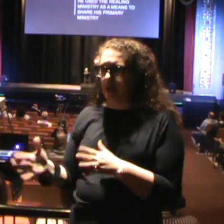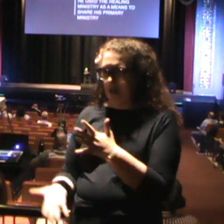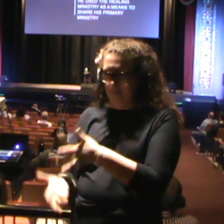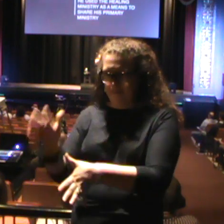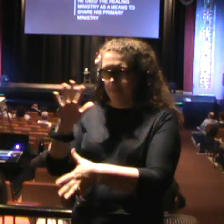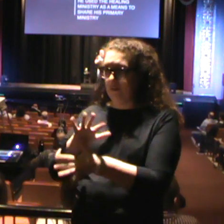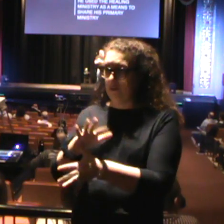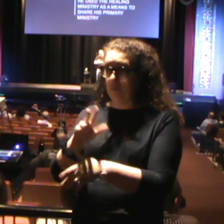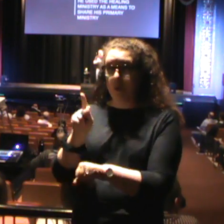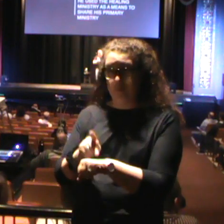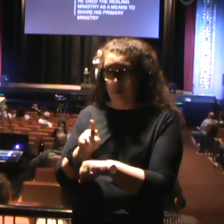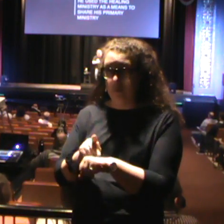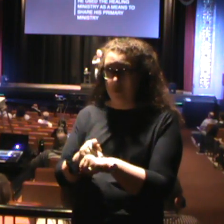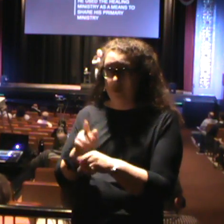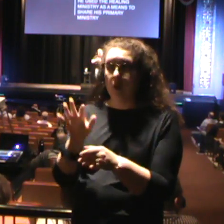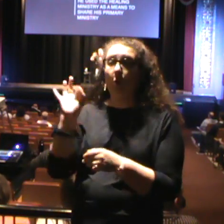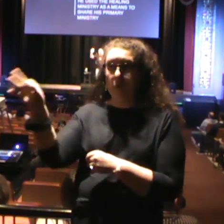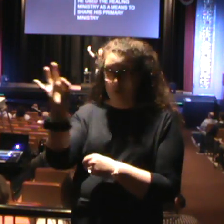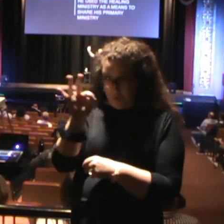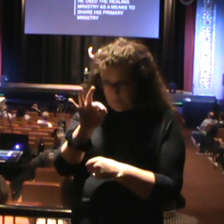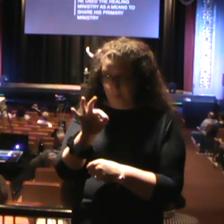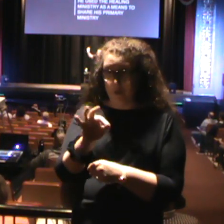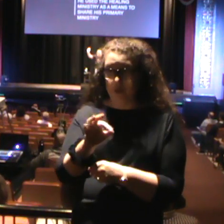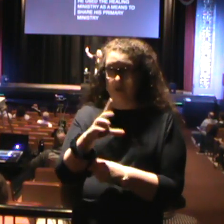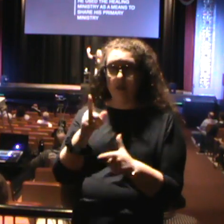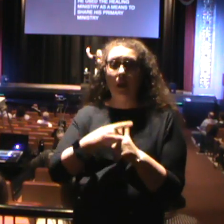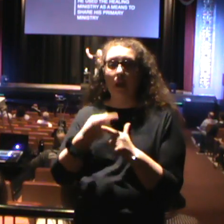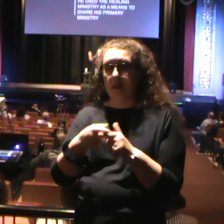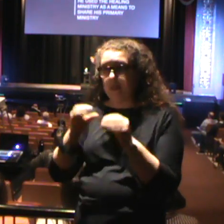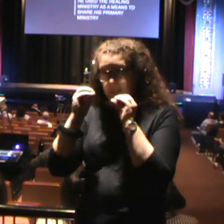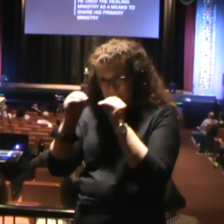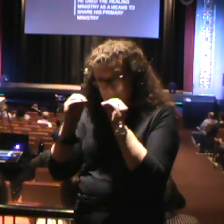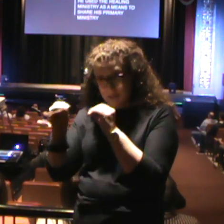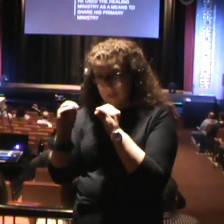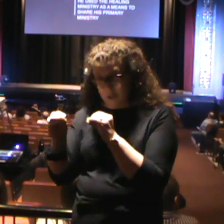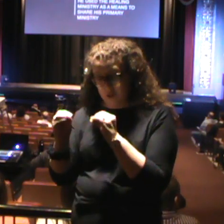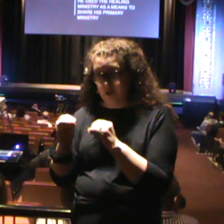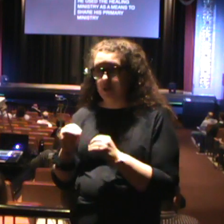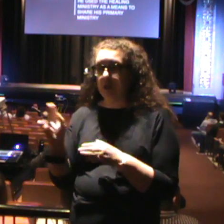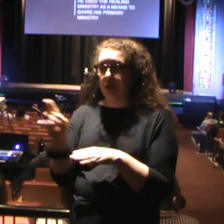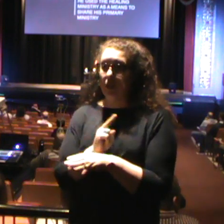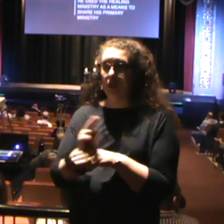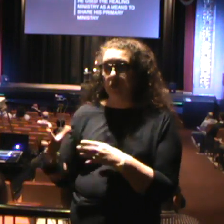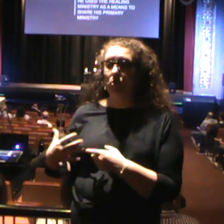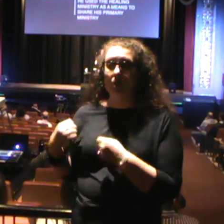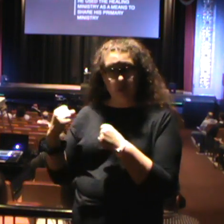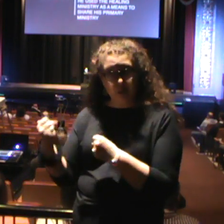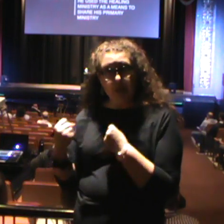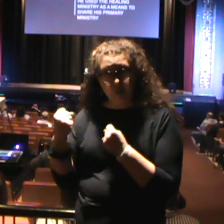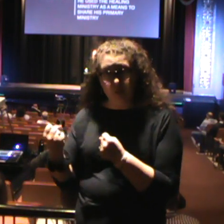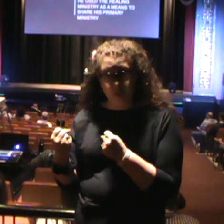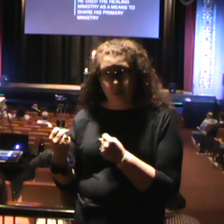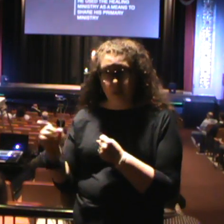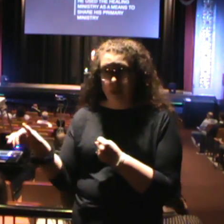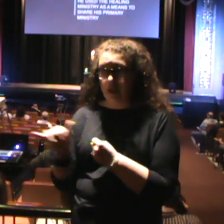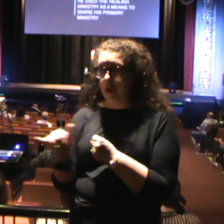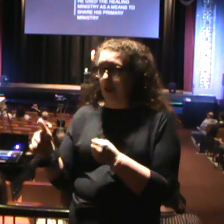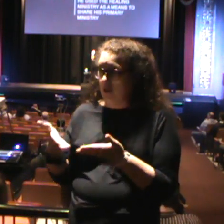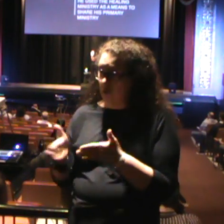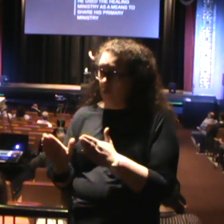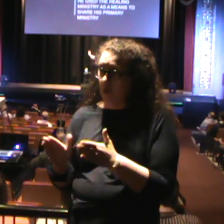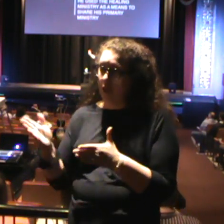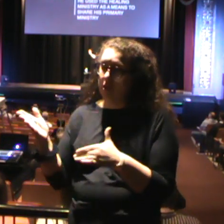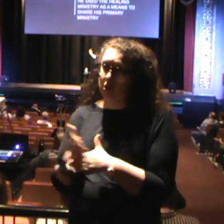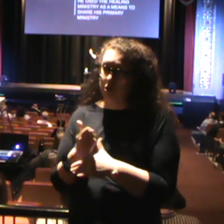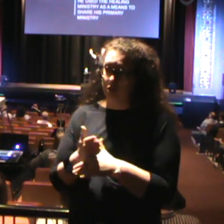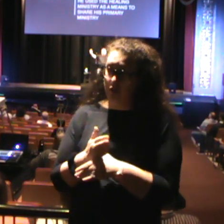purpose was to preach the kingdom and then teach people about the kingdom. He used the healing ministry as a means to share his